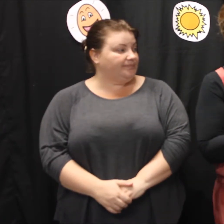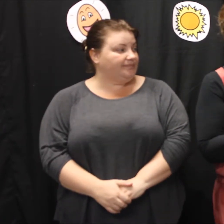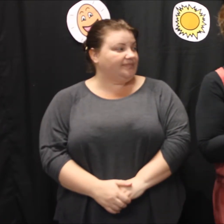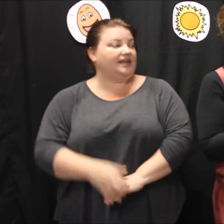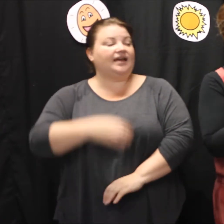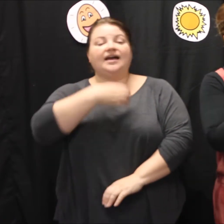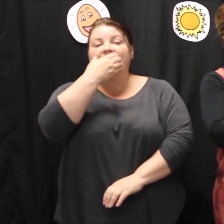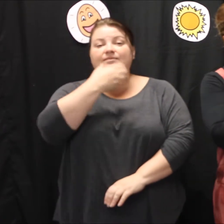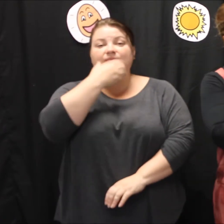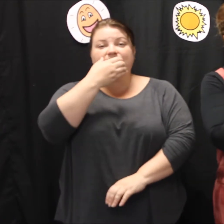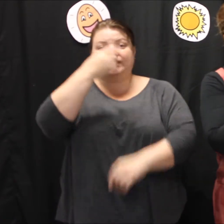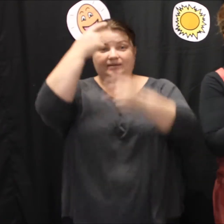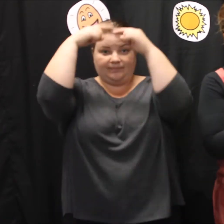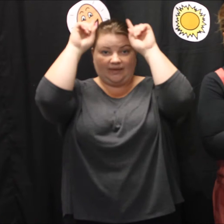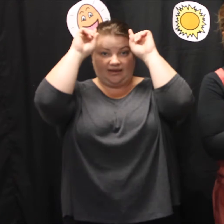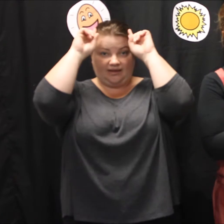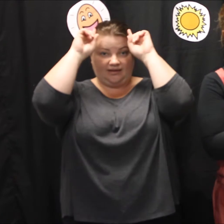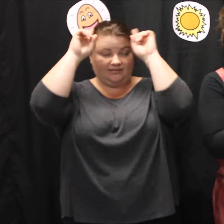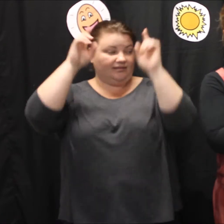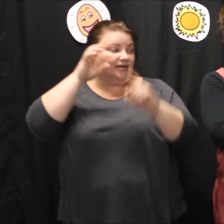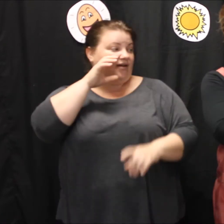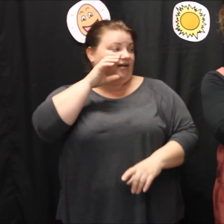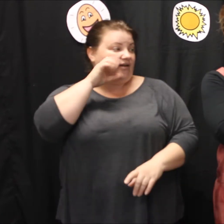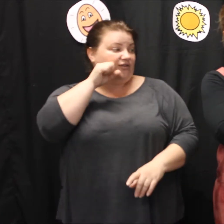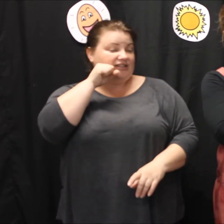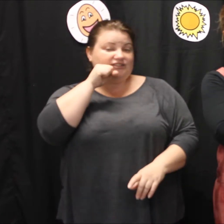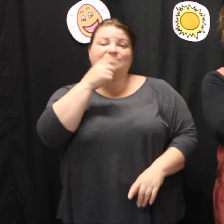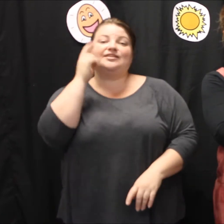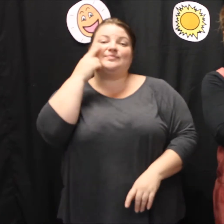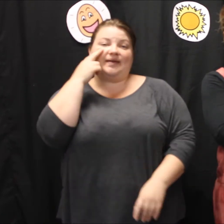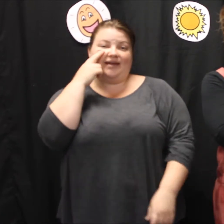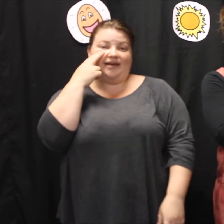Apple, bear. Orange, pear.